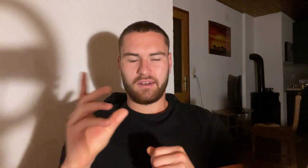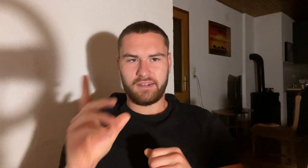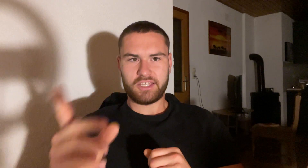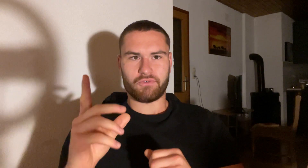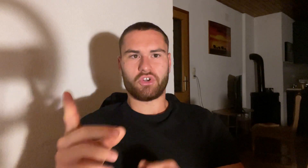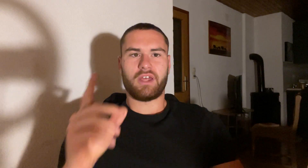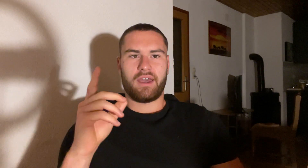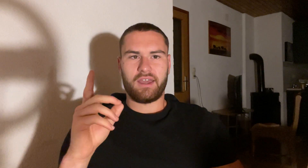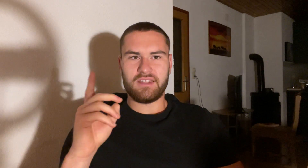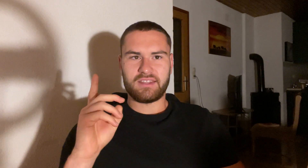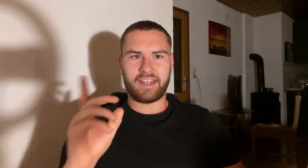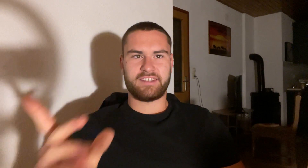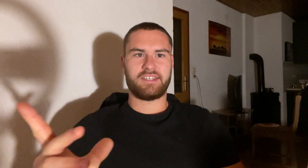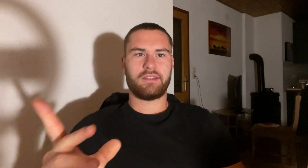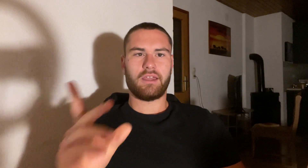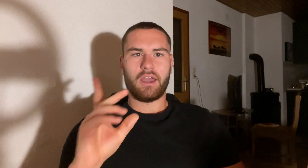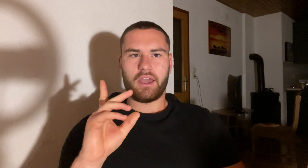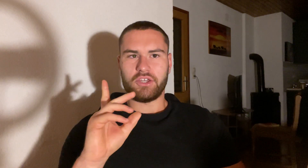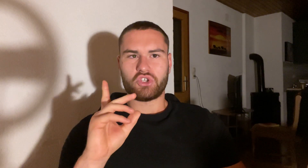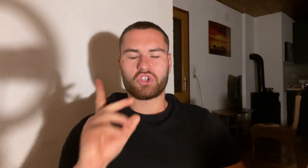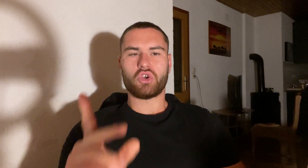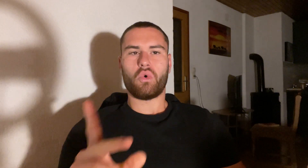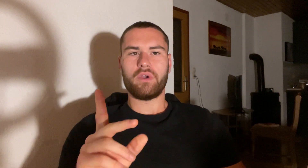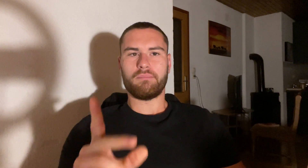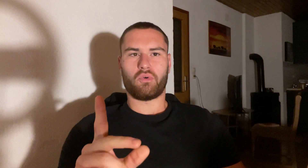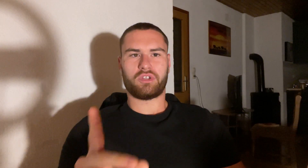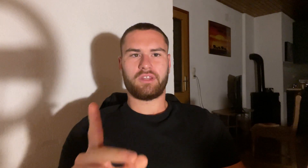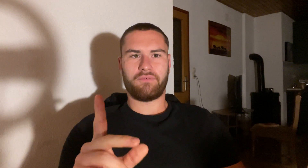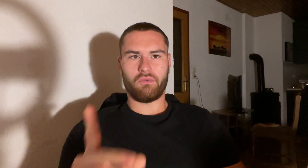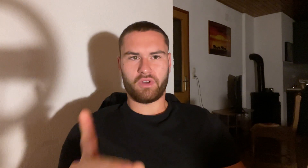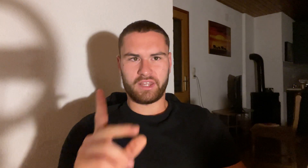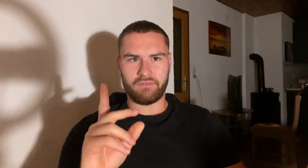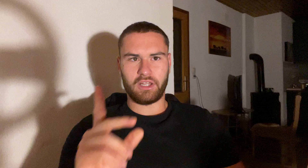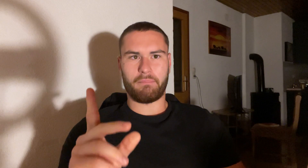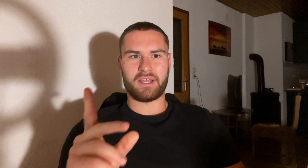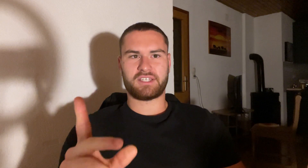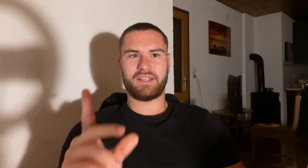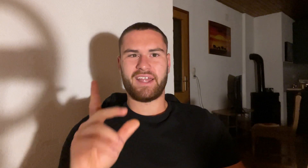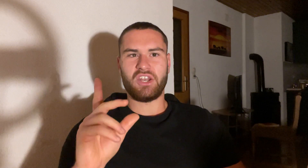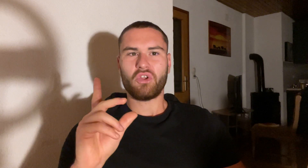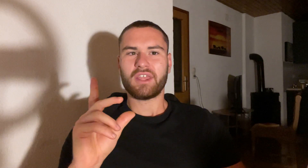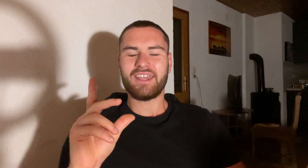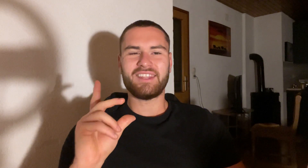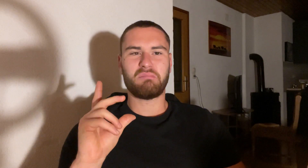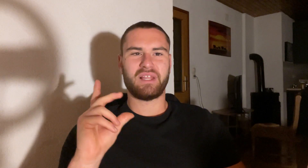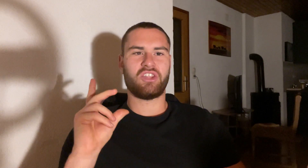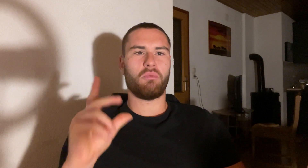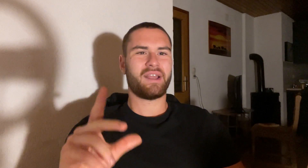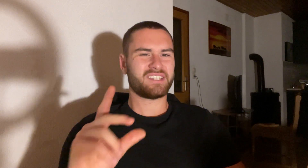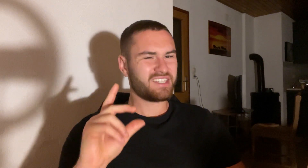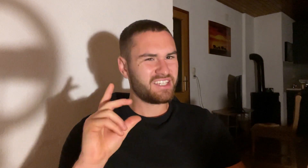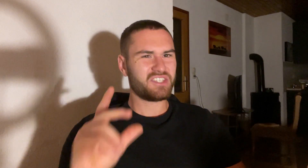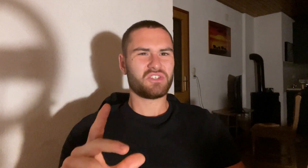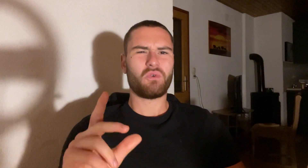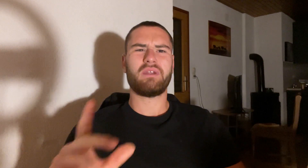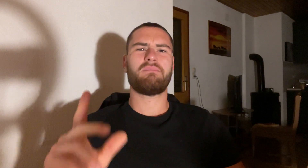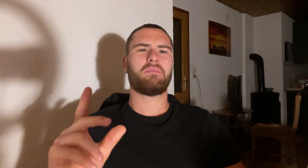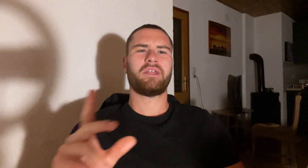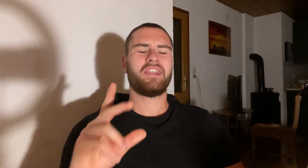This word, intensity, is so important if you want to develop muscle and not hit that plateau. Because I see so many people hitting